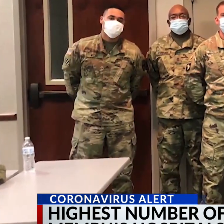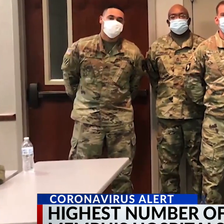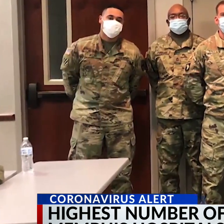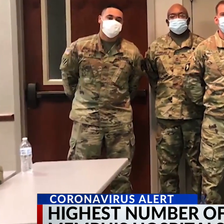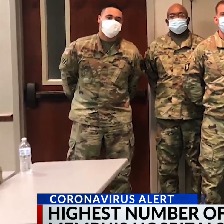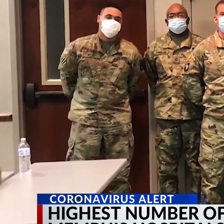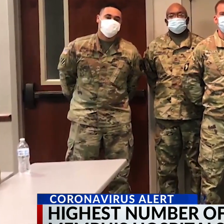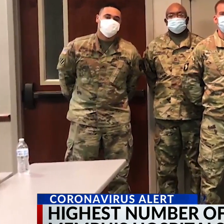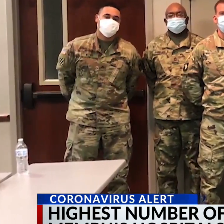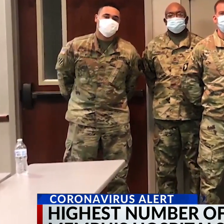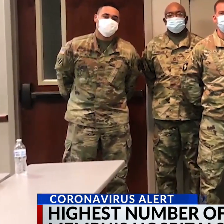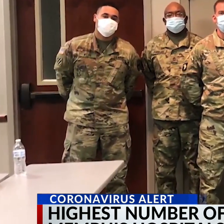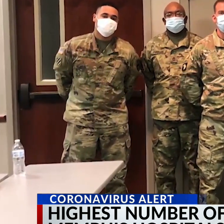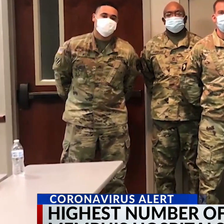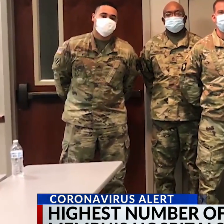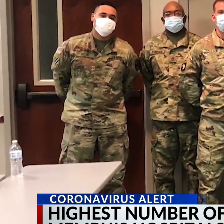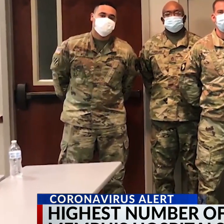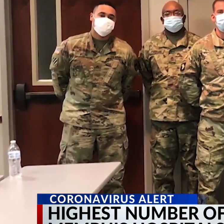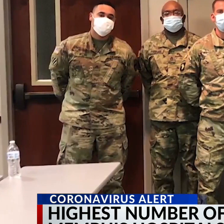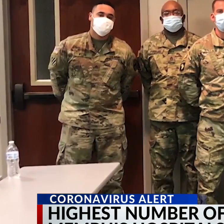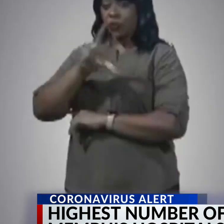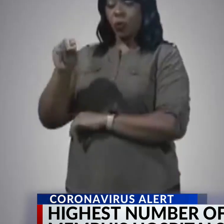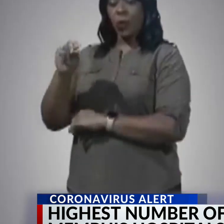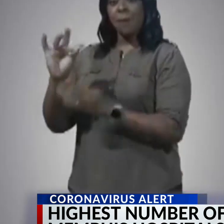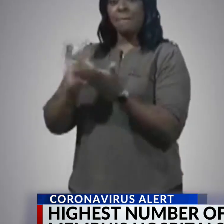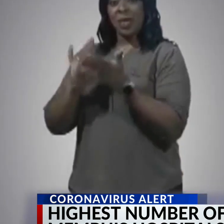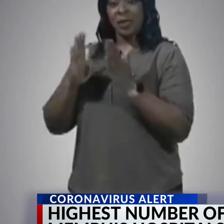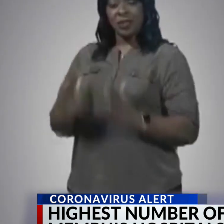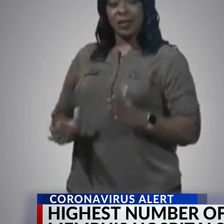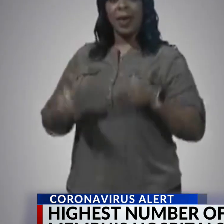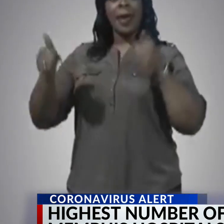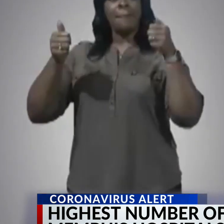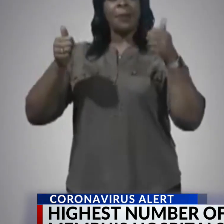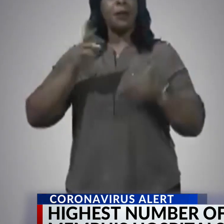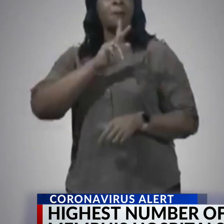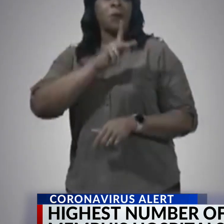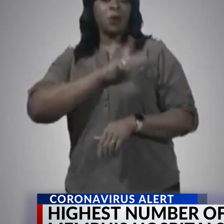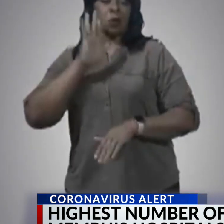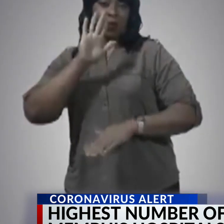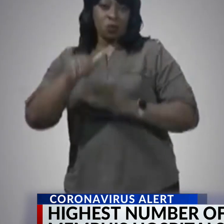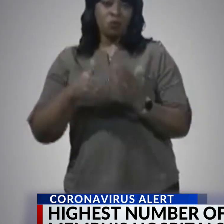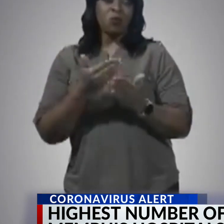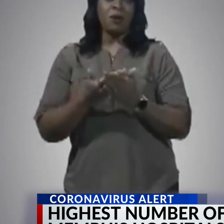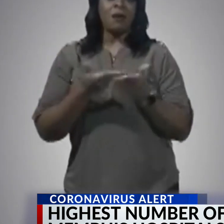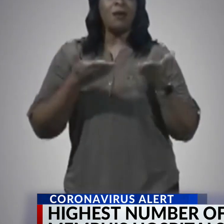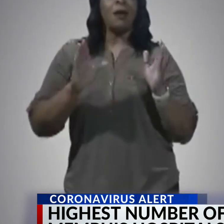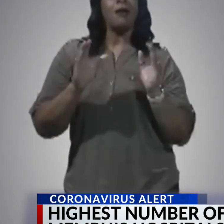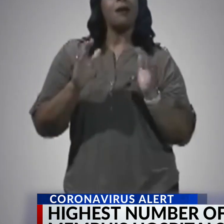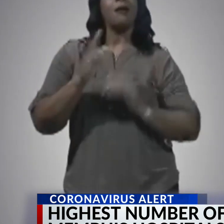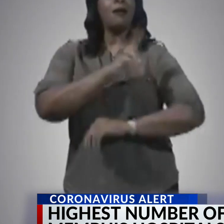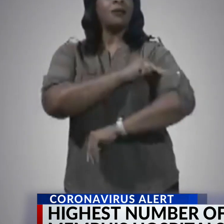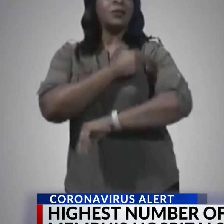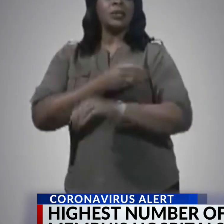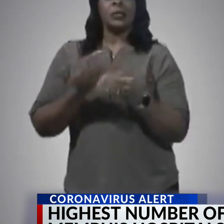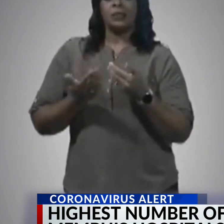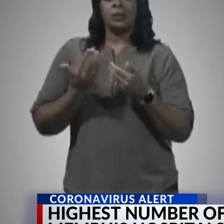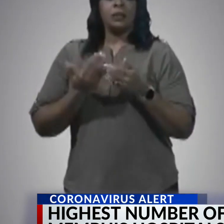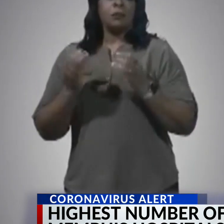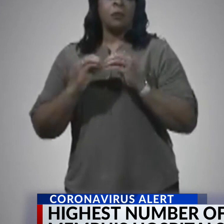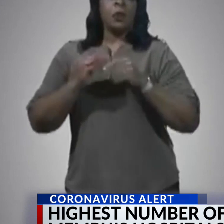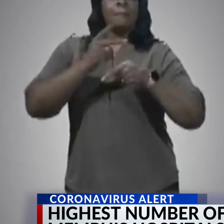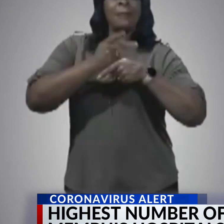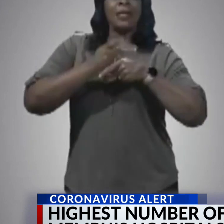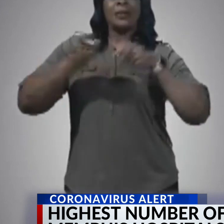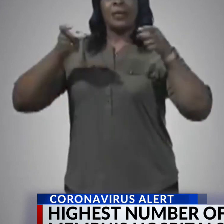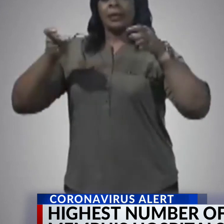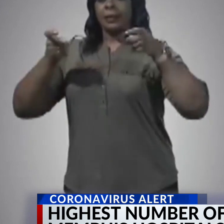with hospital staffing. So 30 medics and about 30 administrative personnel that will allow our hospitals to maintain